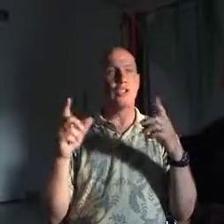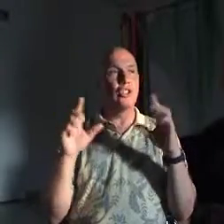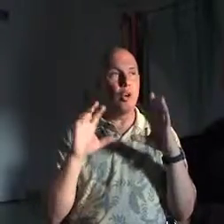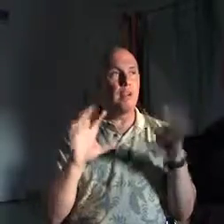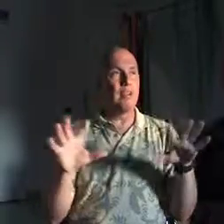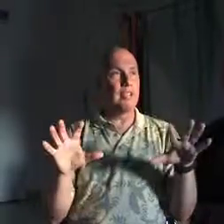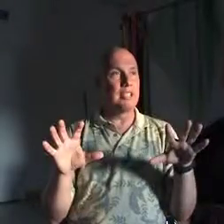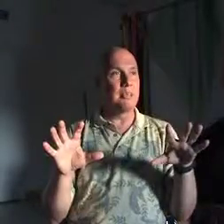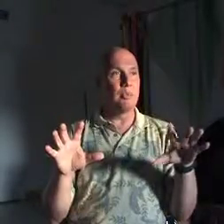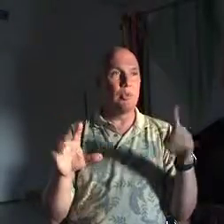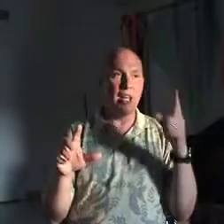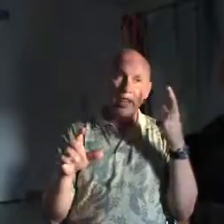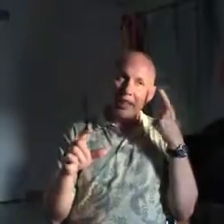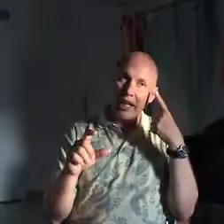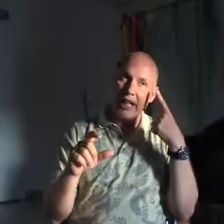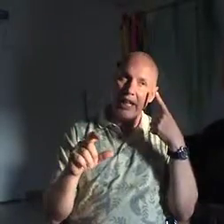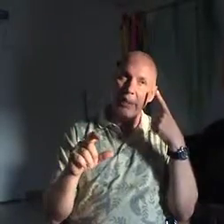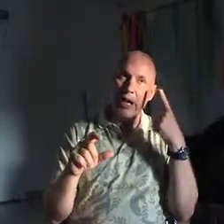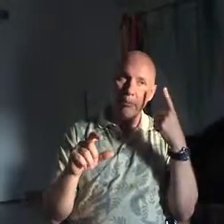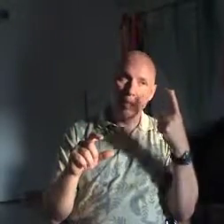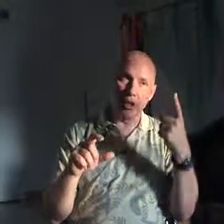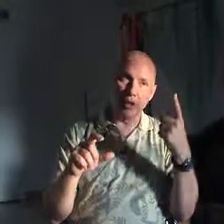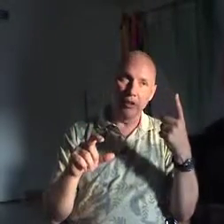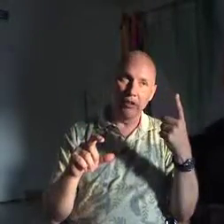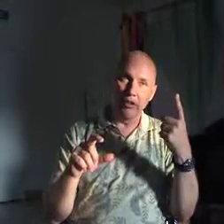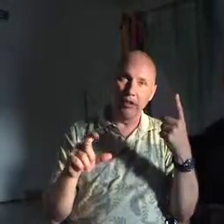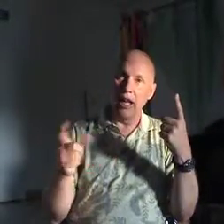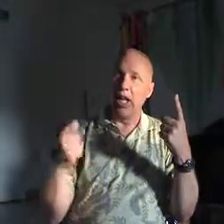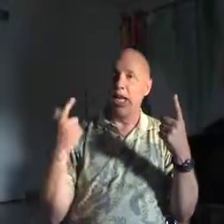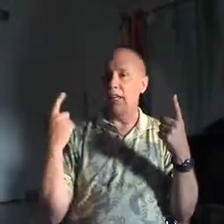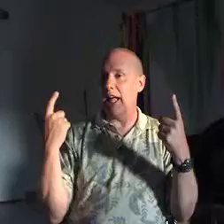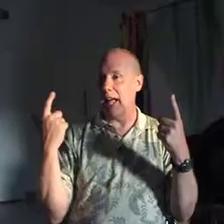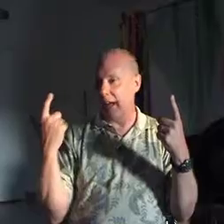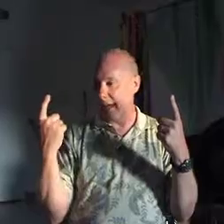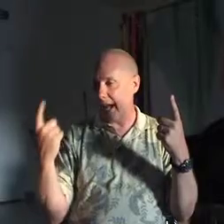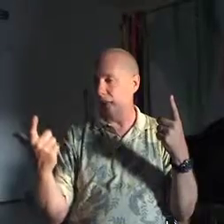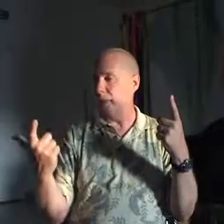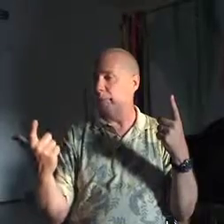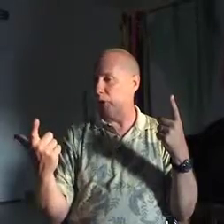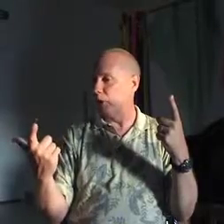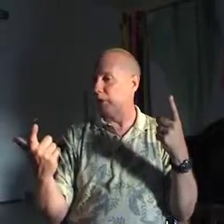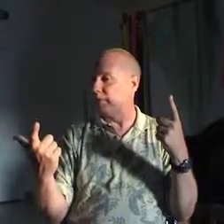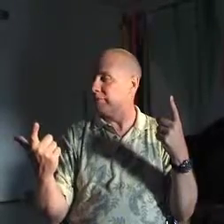is no difference between thinking about murder and actually murdering.